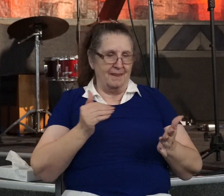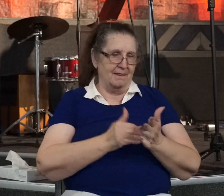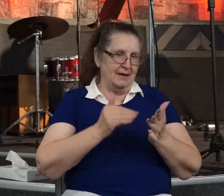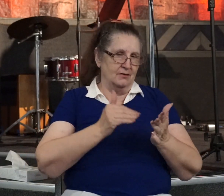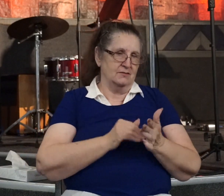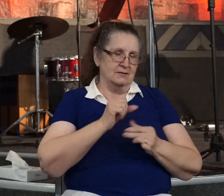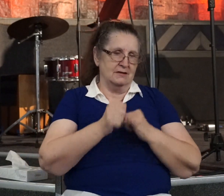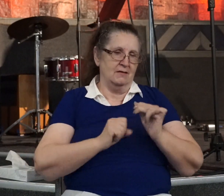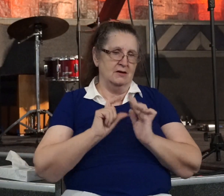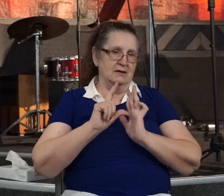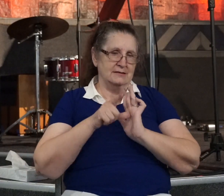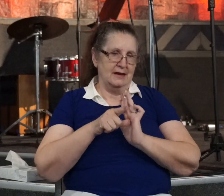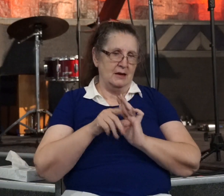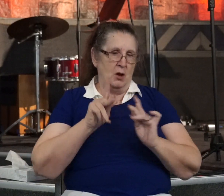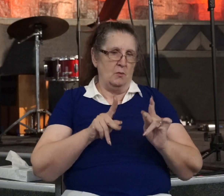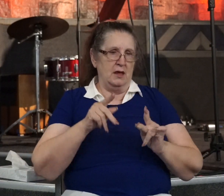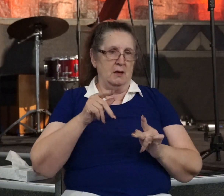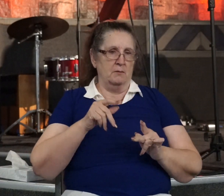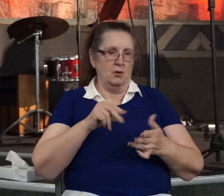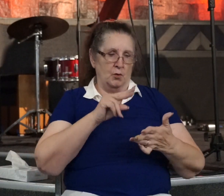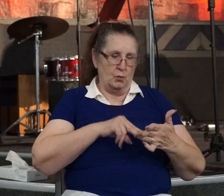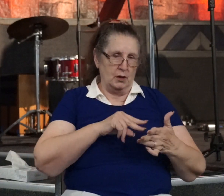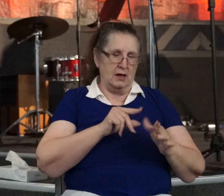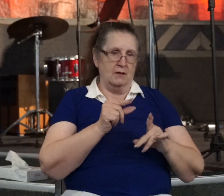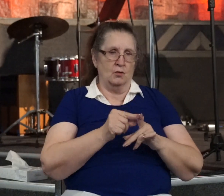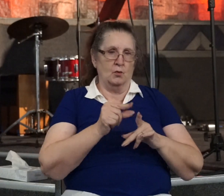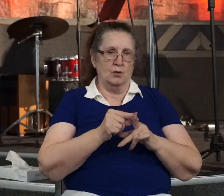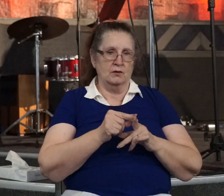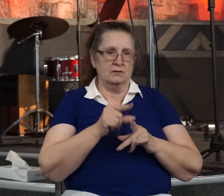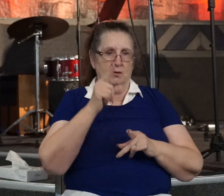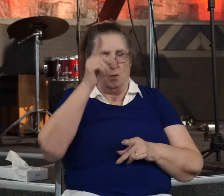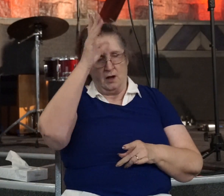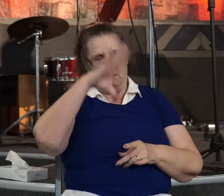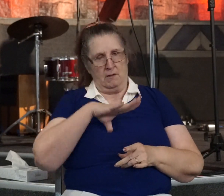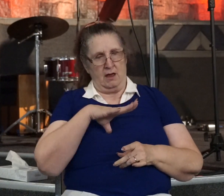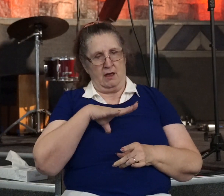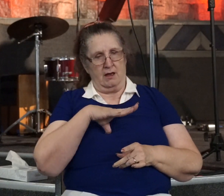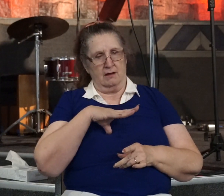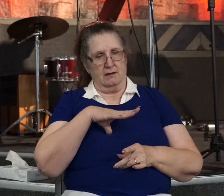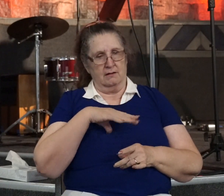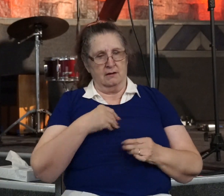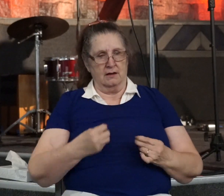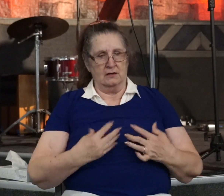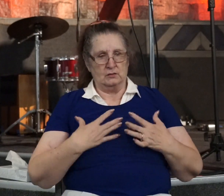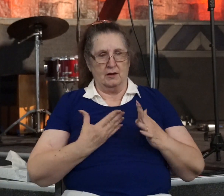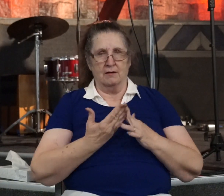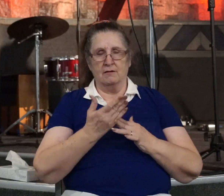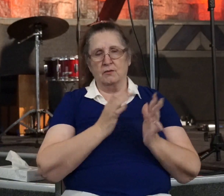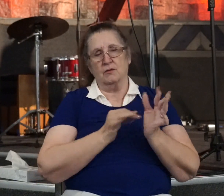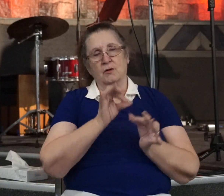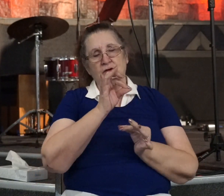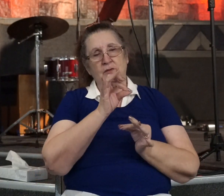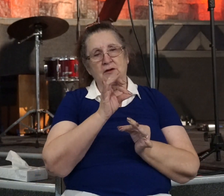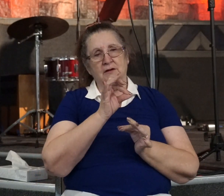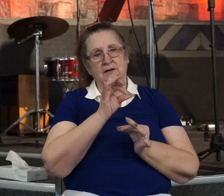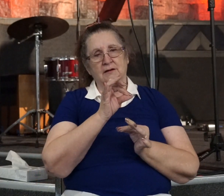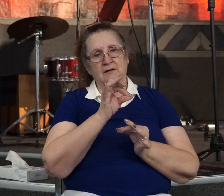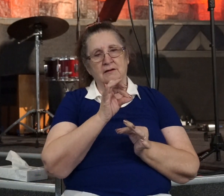and people still read the words of this one man inspired by the Holy Spirit and they put their faith in Jesus